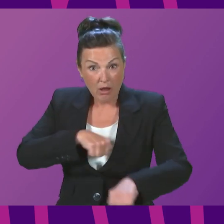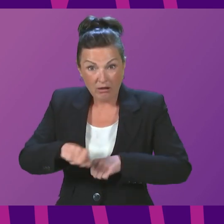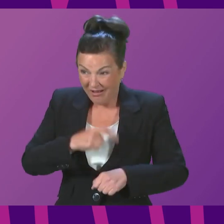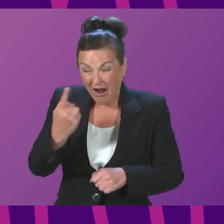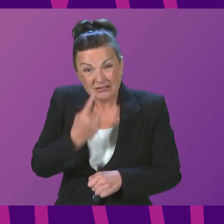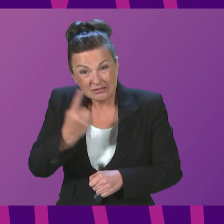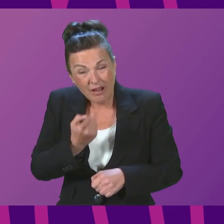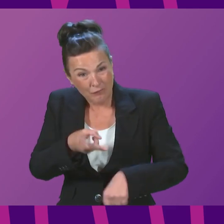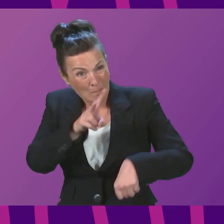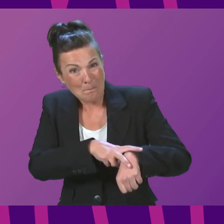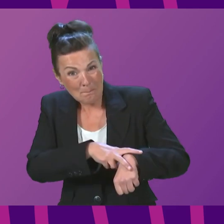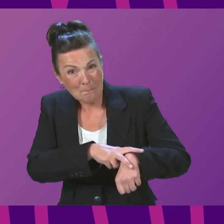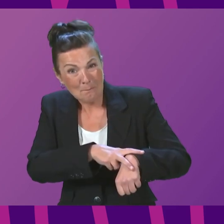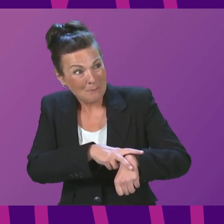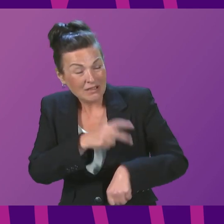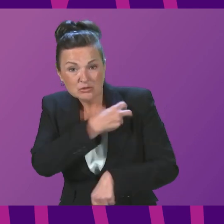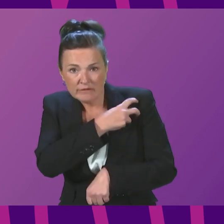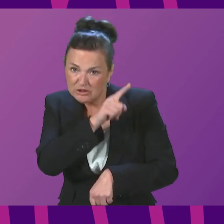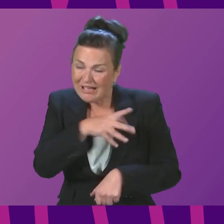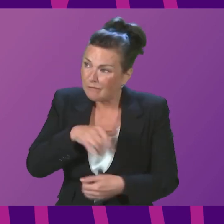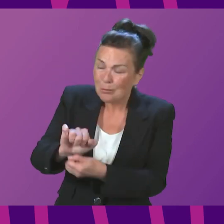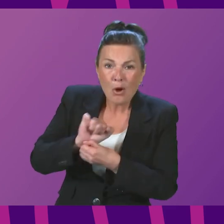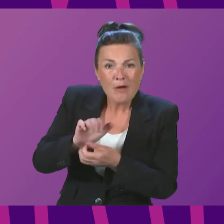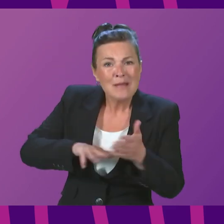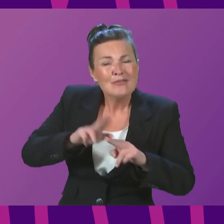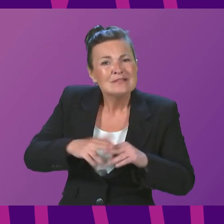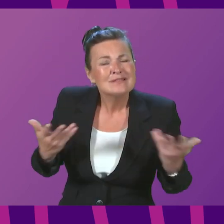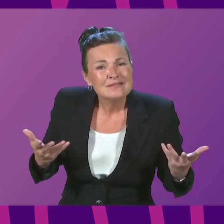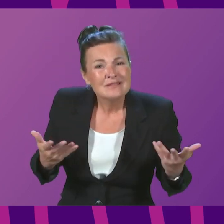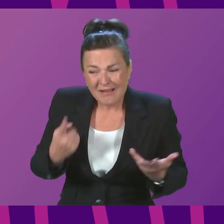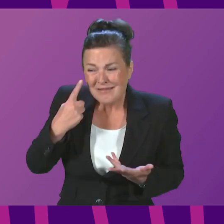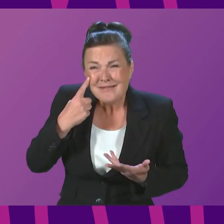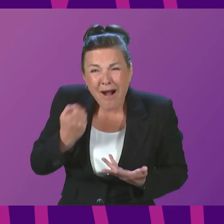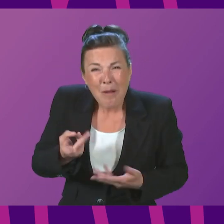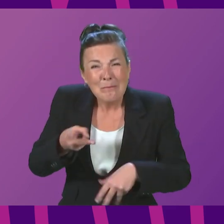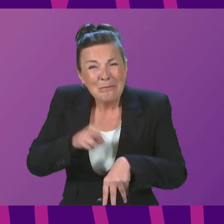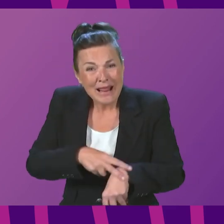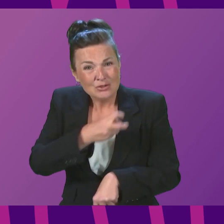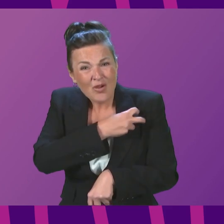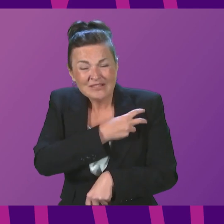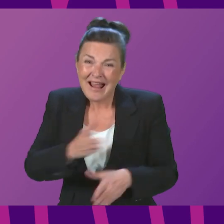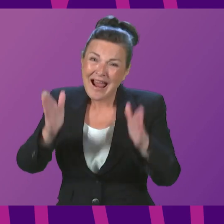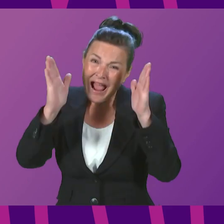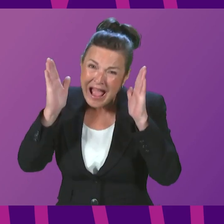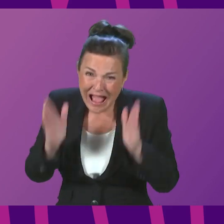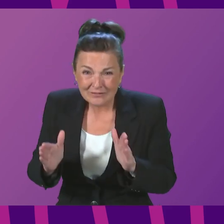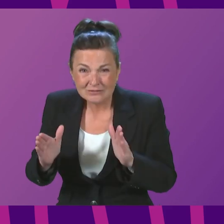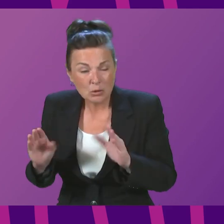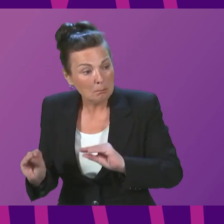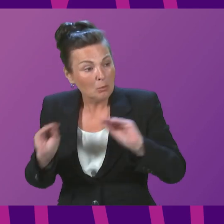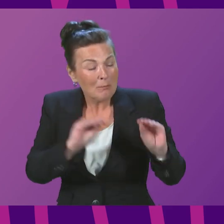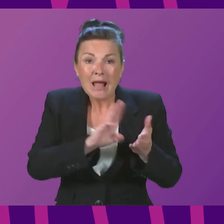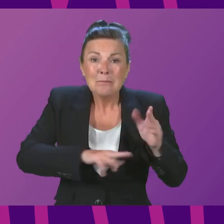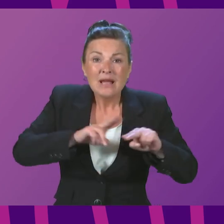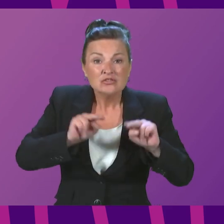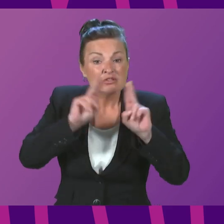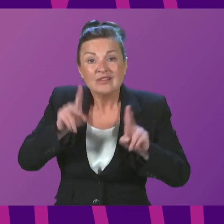by borrowing from her parents. A young police officer forced to move back in with his parents because he